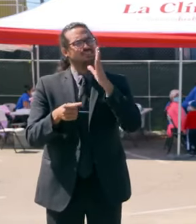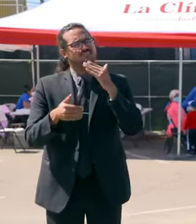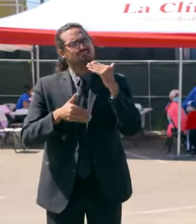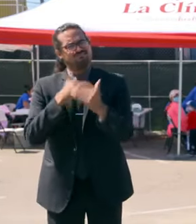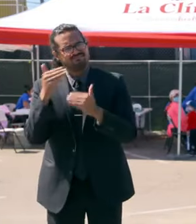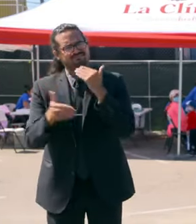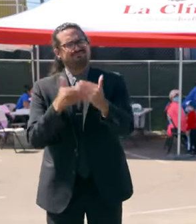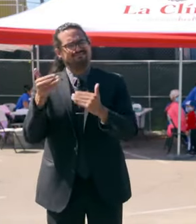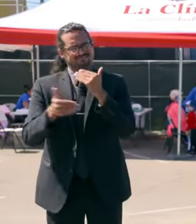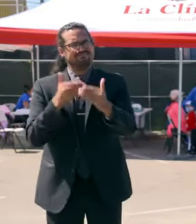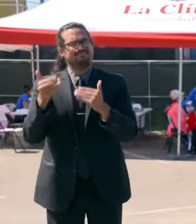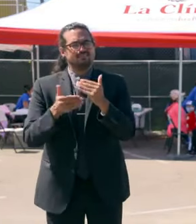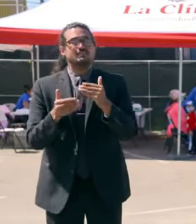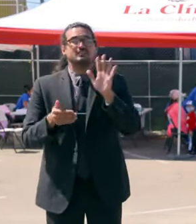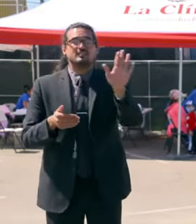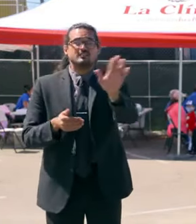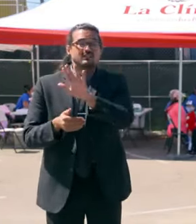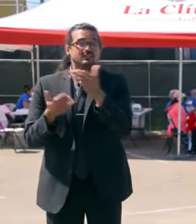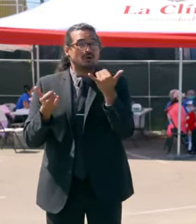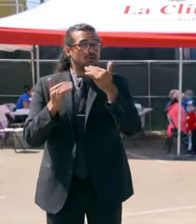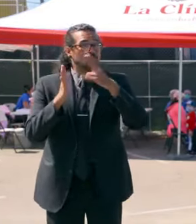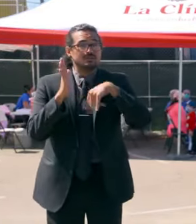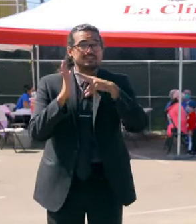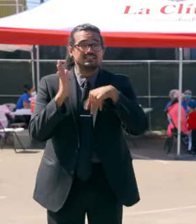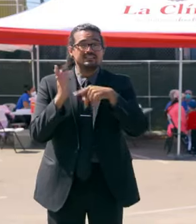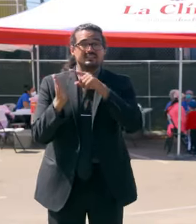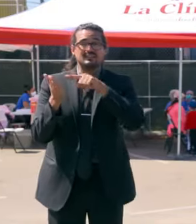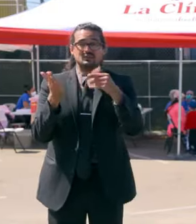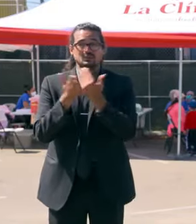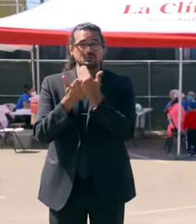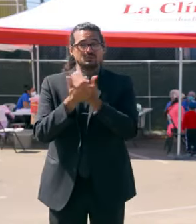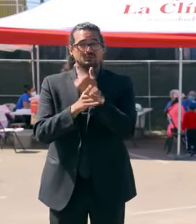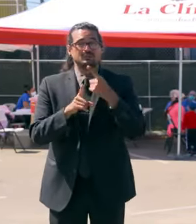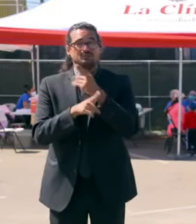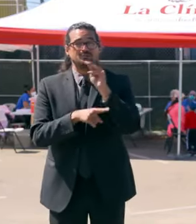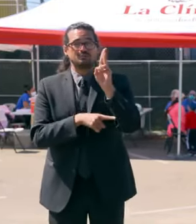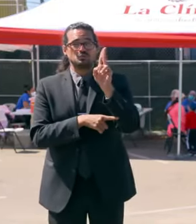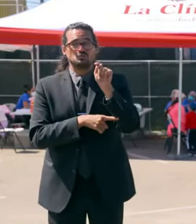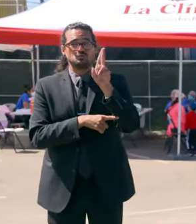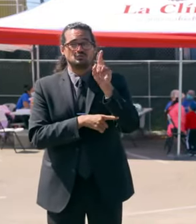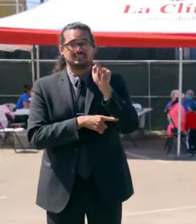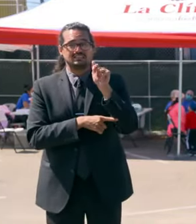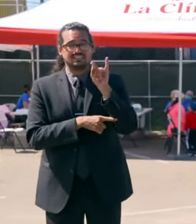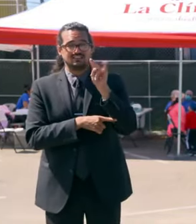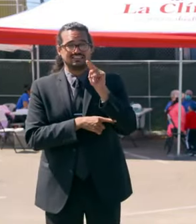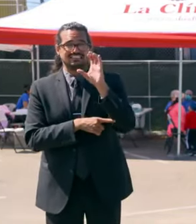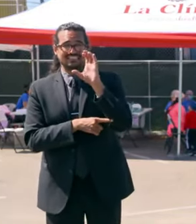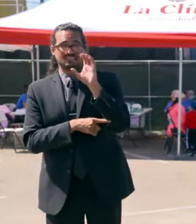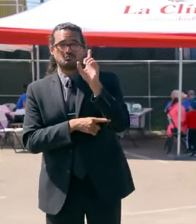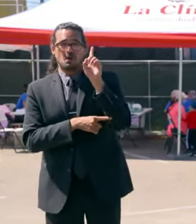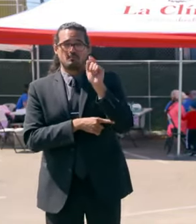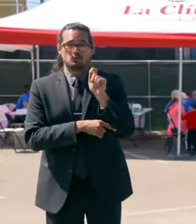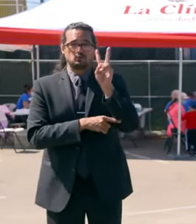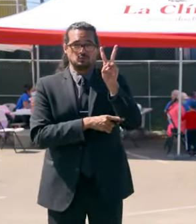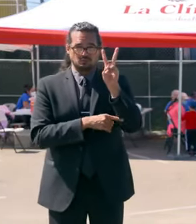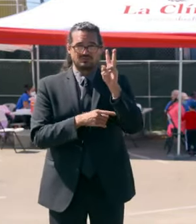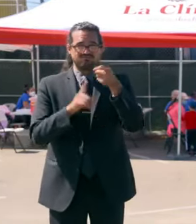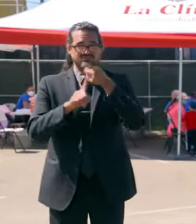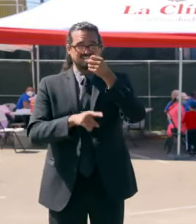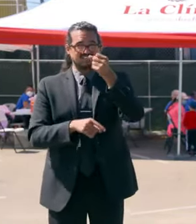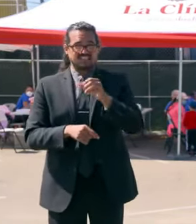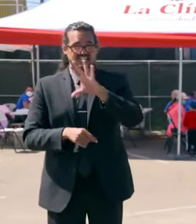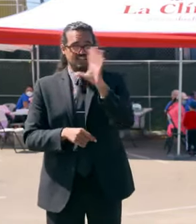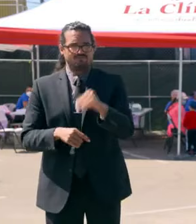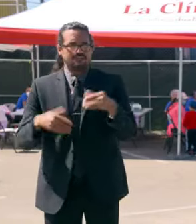You've been reading about a new mutation, C12, now out of South Africa. It's another reminder of the imperative to get vaccinated. If you haven't gotten